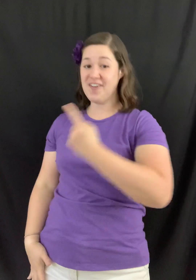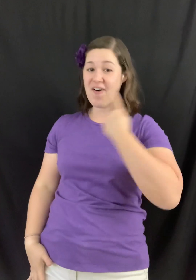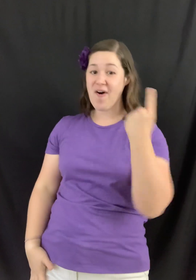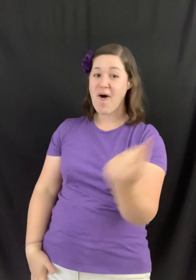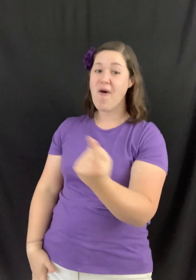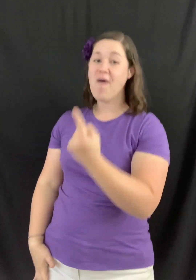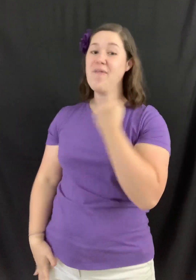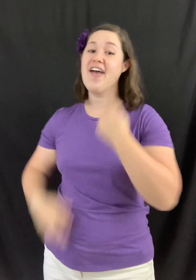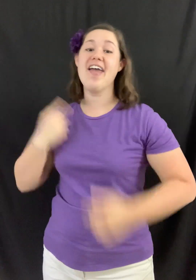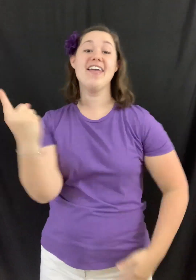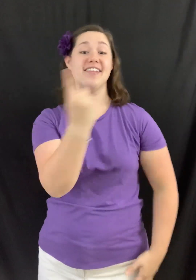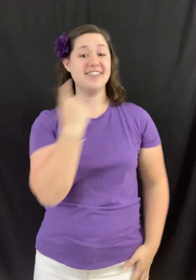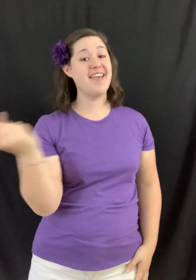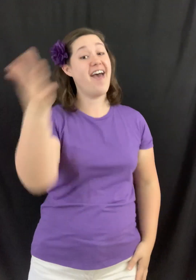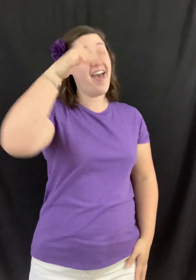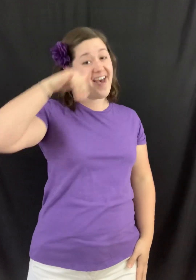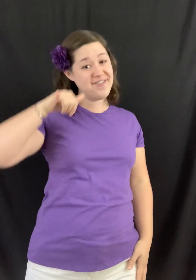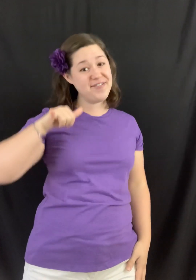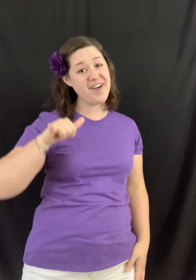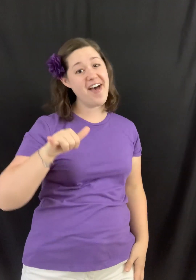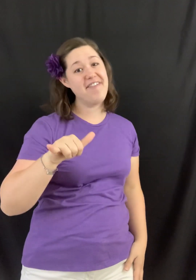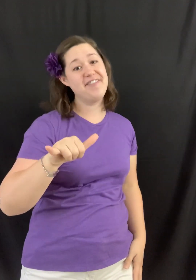always and forever